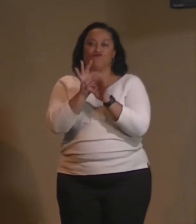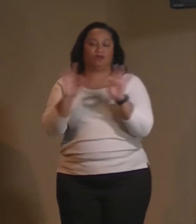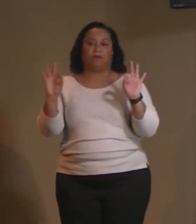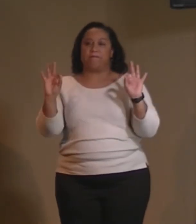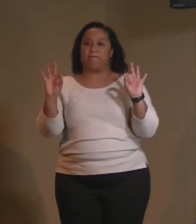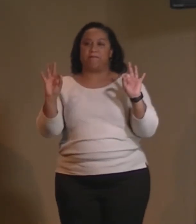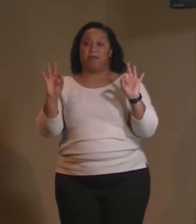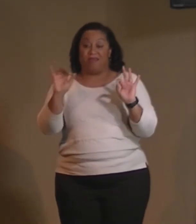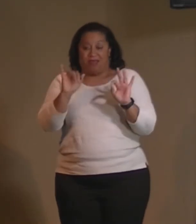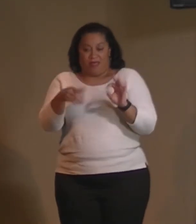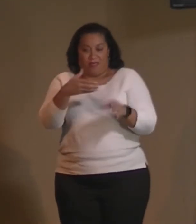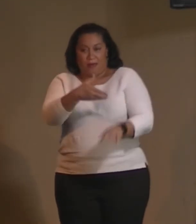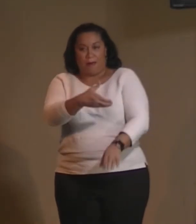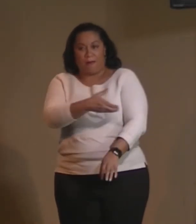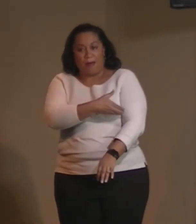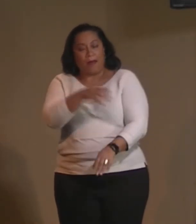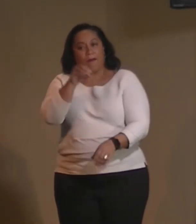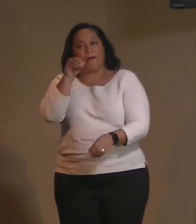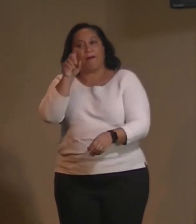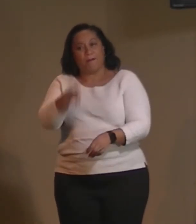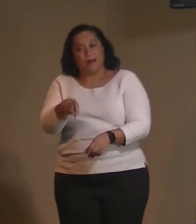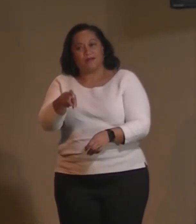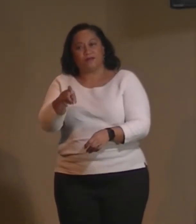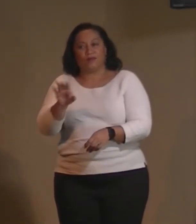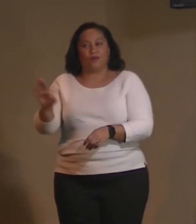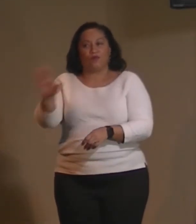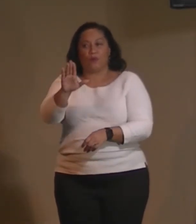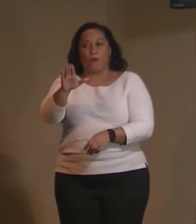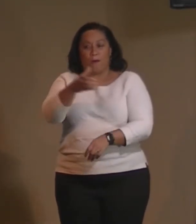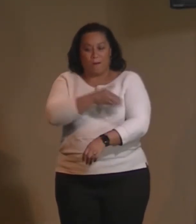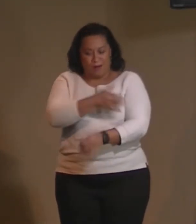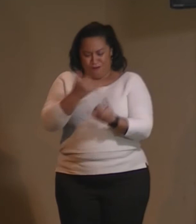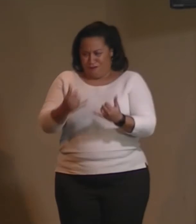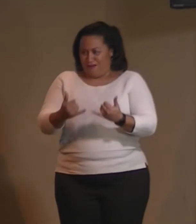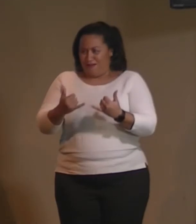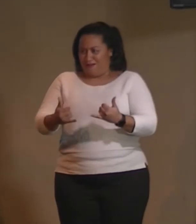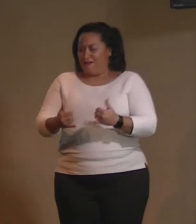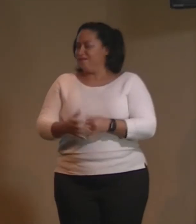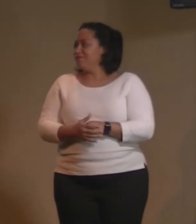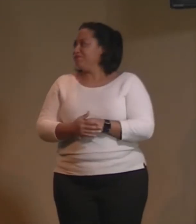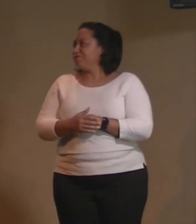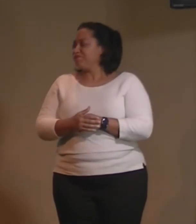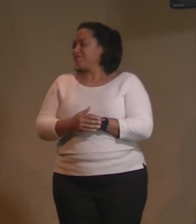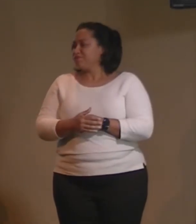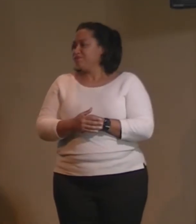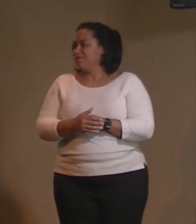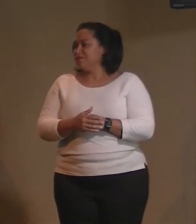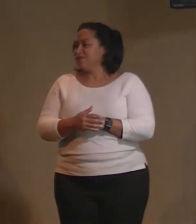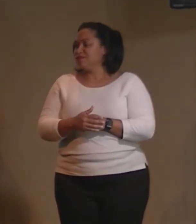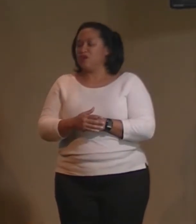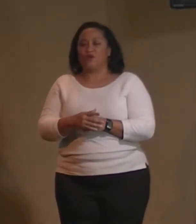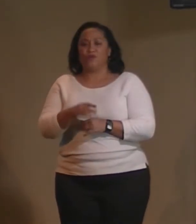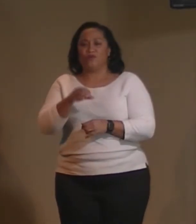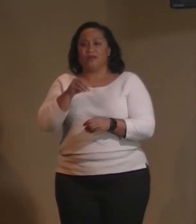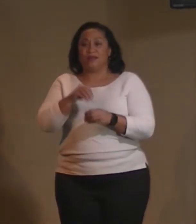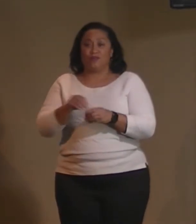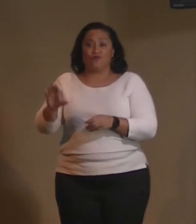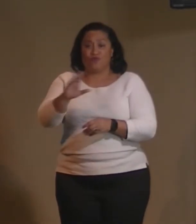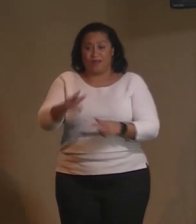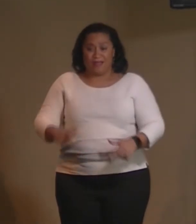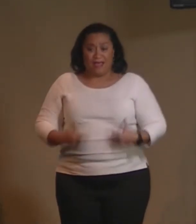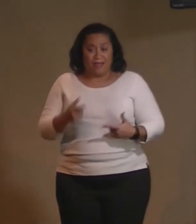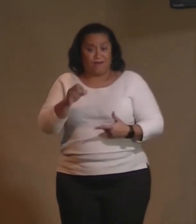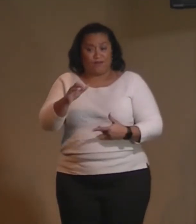that power must be your power right now so anywhere in our lives where we do not feel free